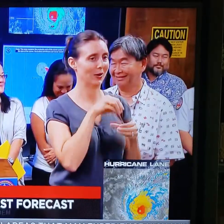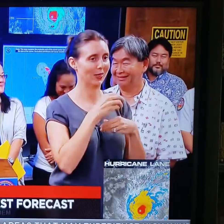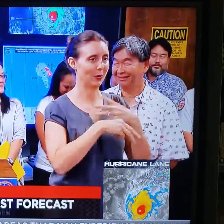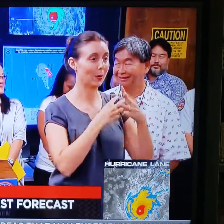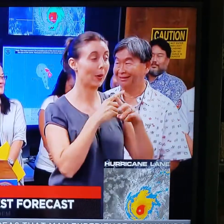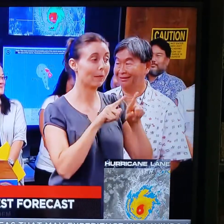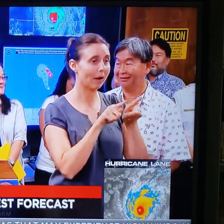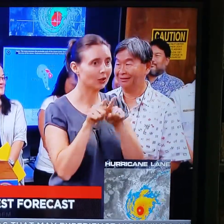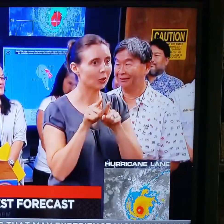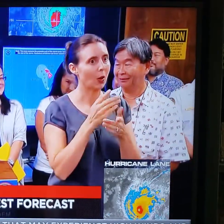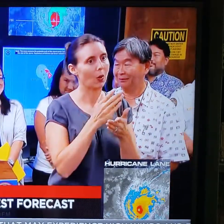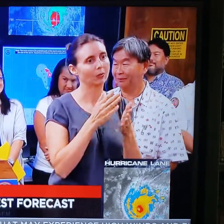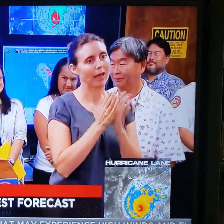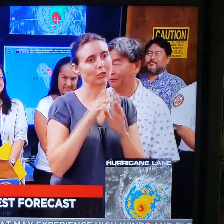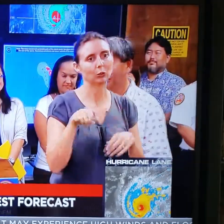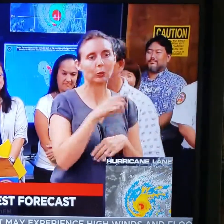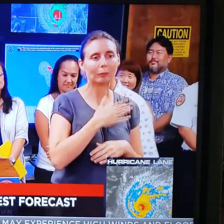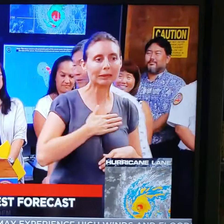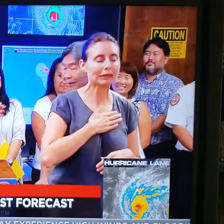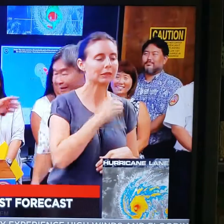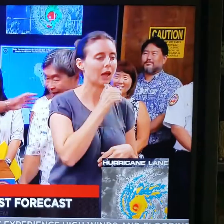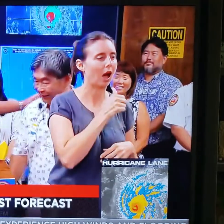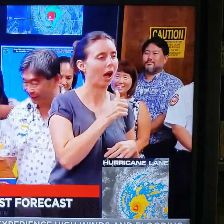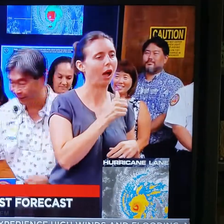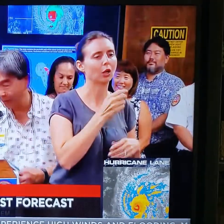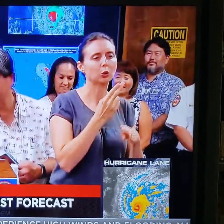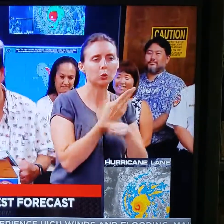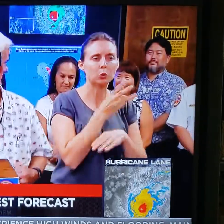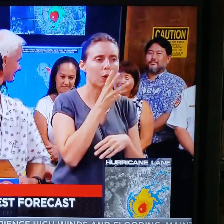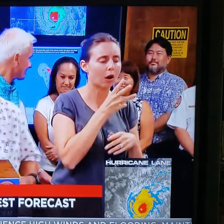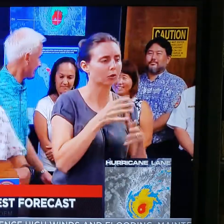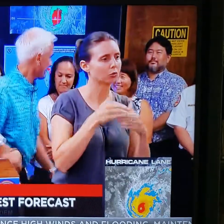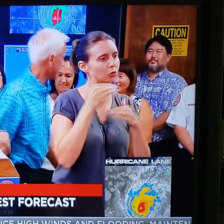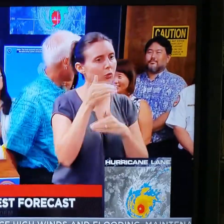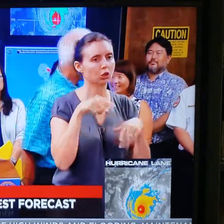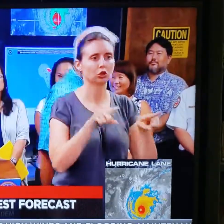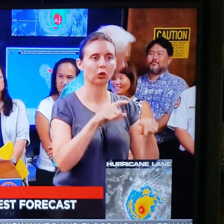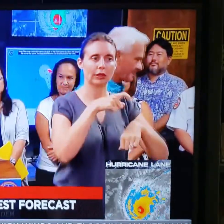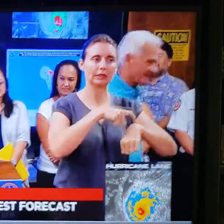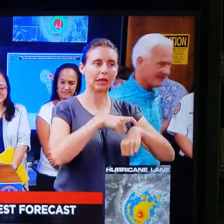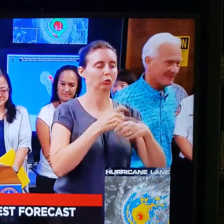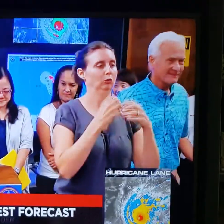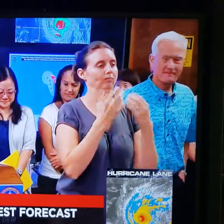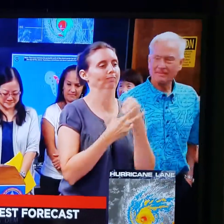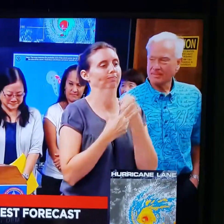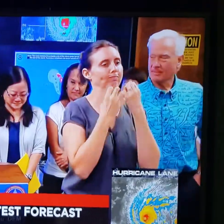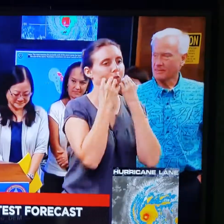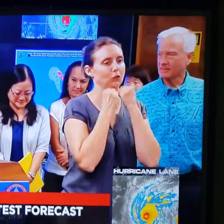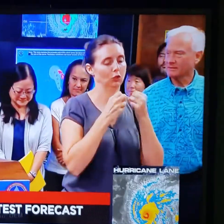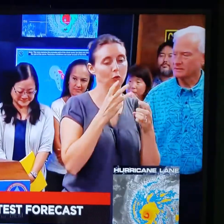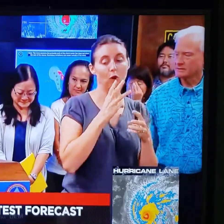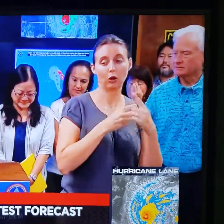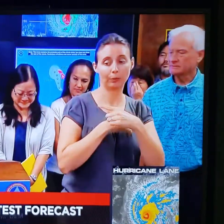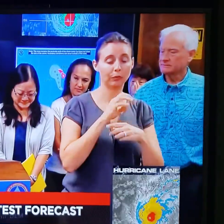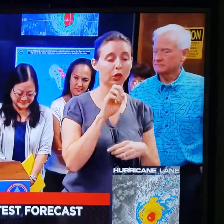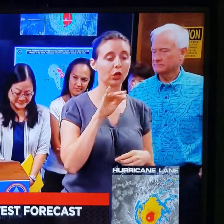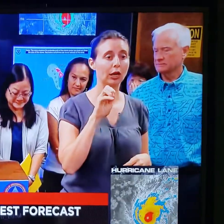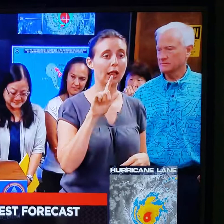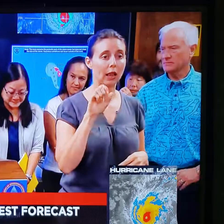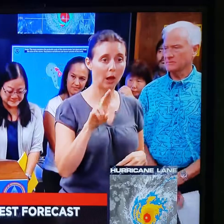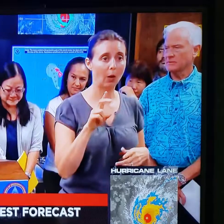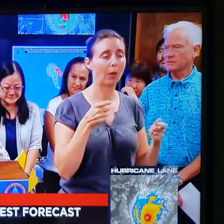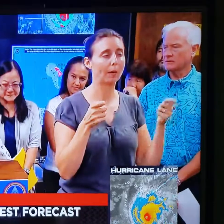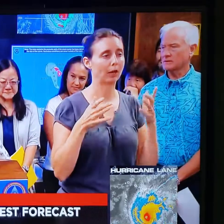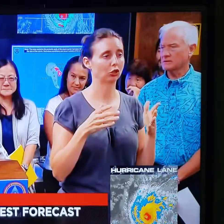asking to conserve the water and not irrigate during this period of time. Ernie. Thank you. Thank you, Mayor. Ernie Lau, Manager and Chief Engineer